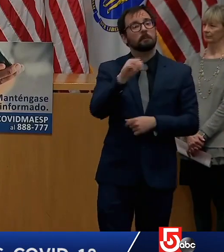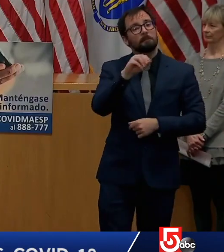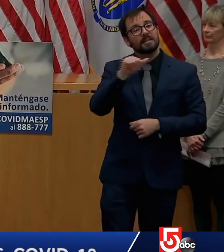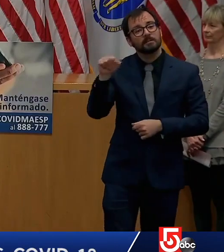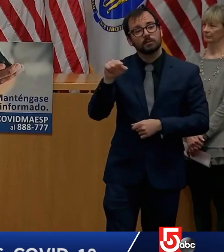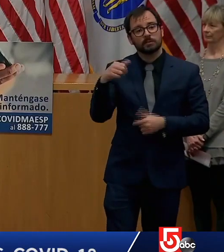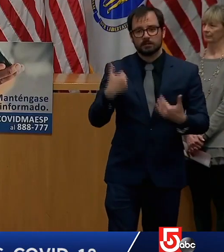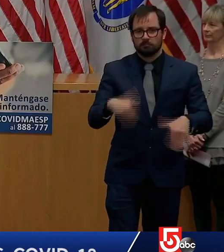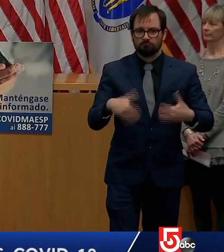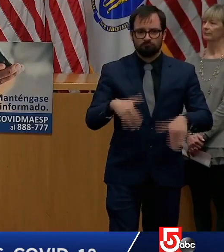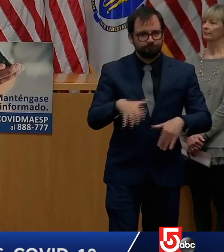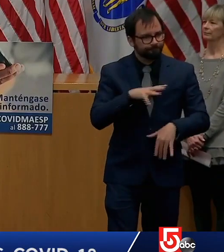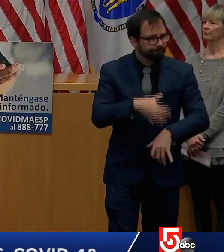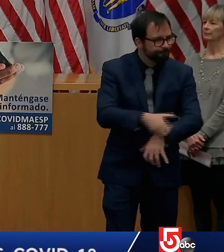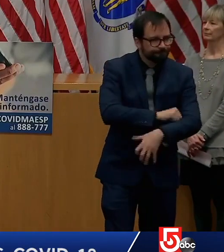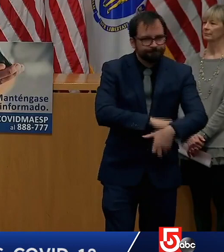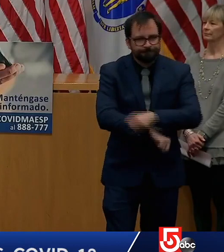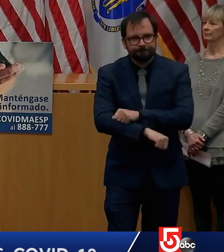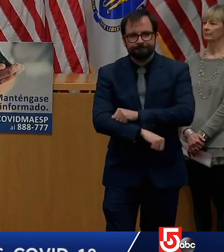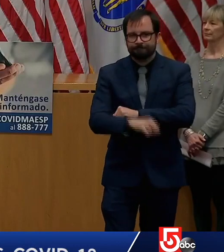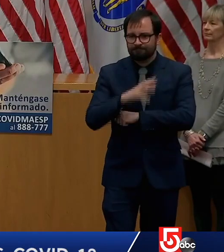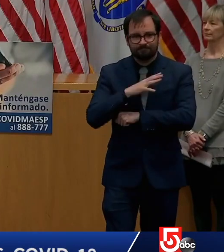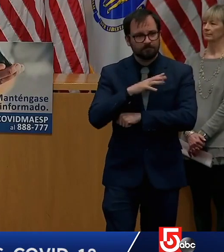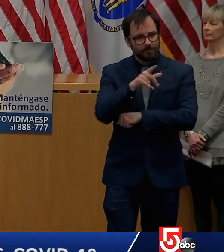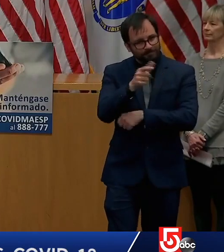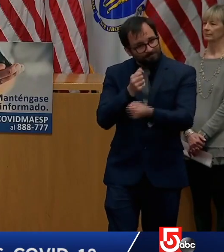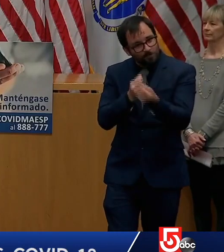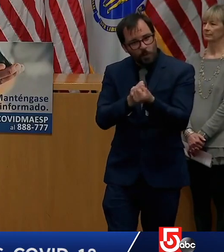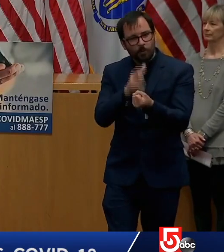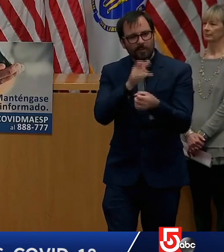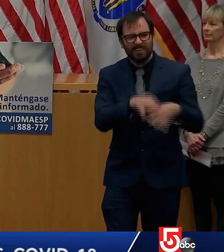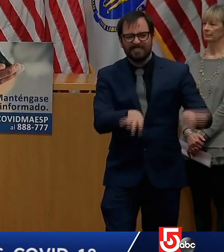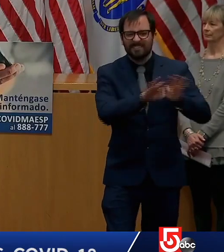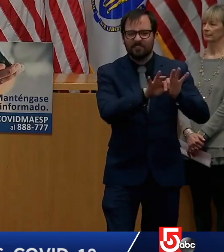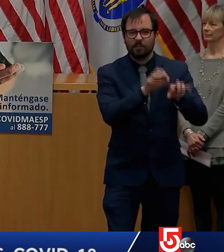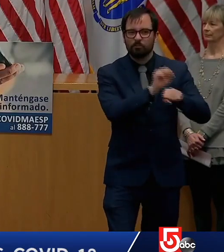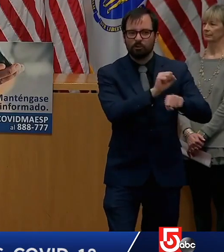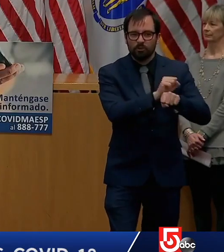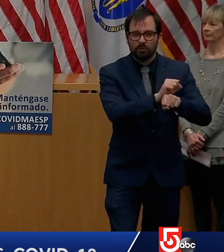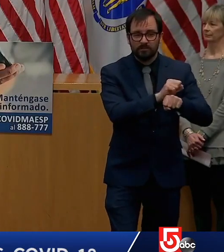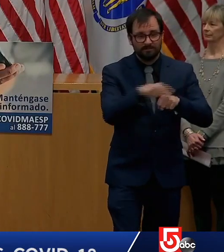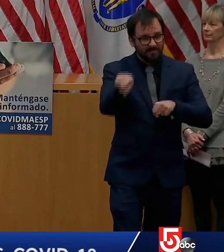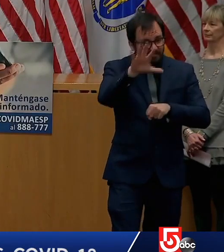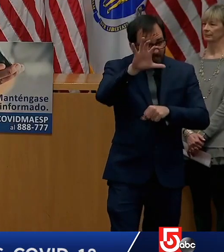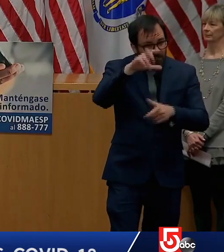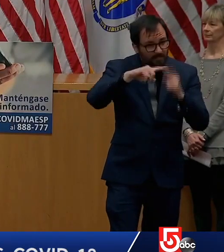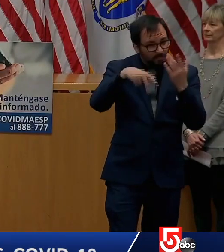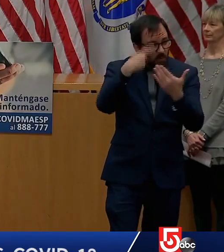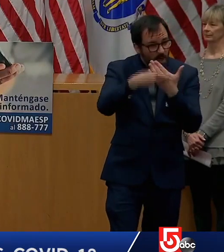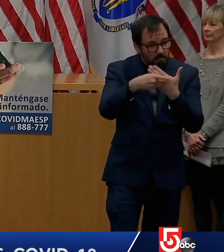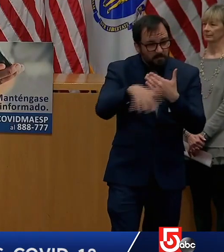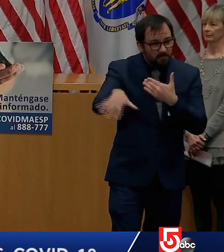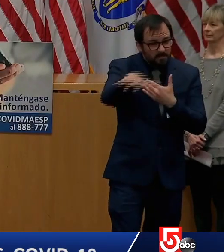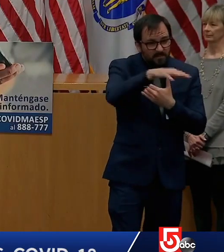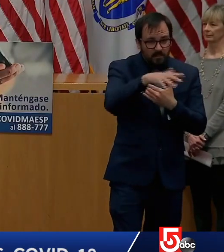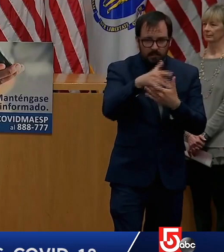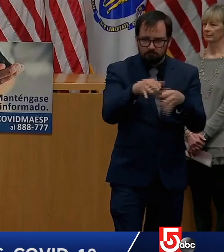commitment to children and families has really been the backbone of the essential workforce as we navigate this complicated time.